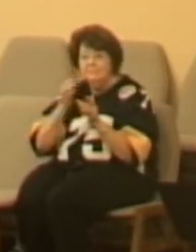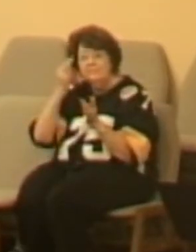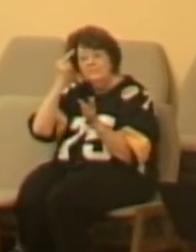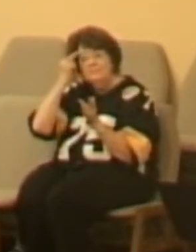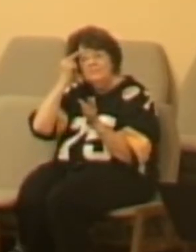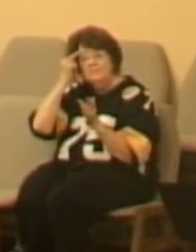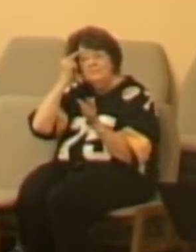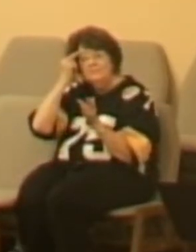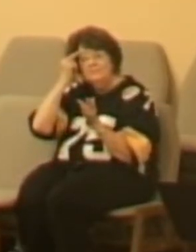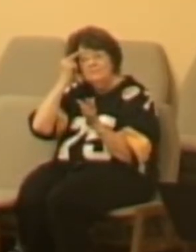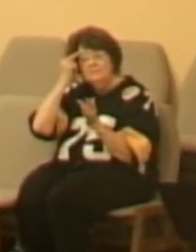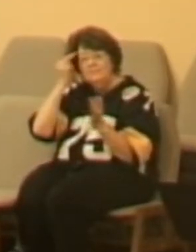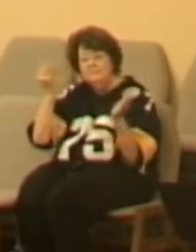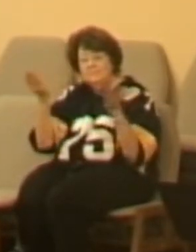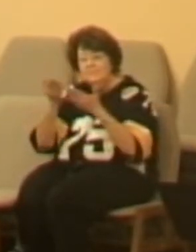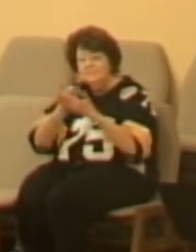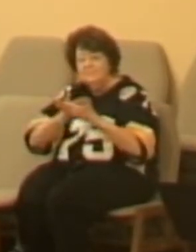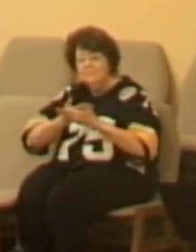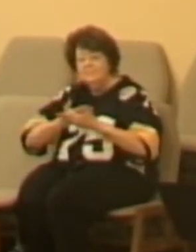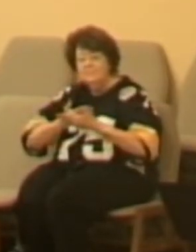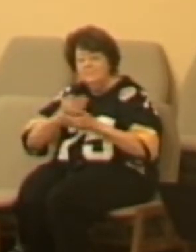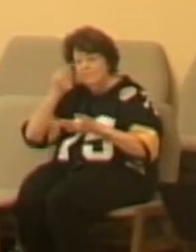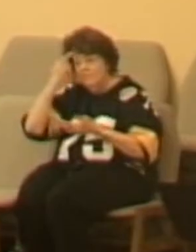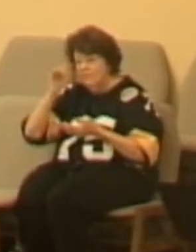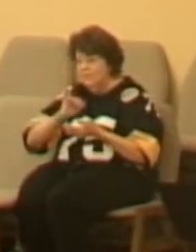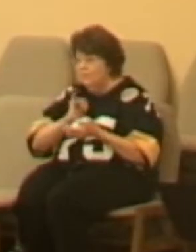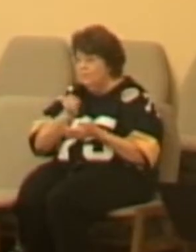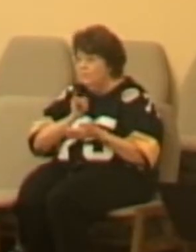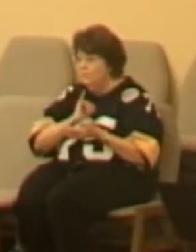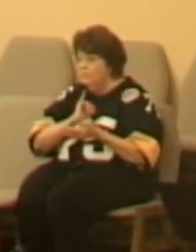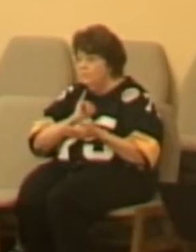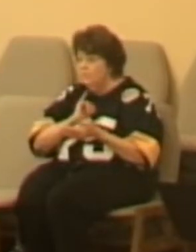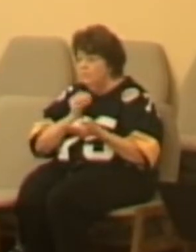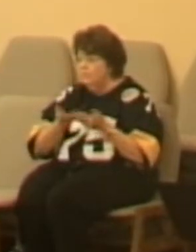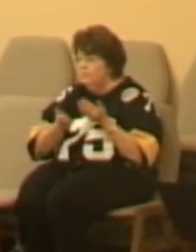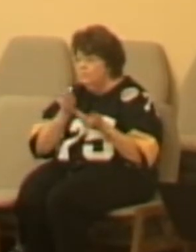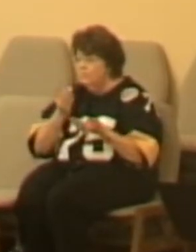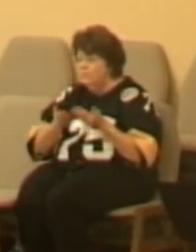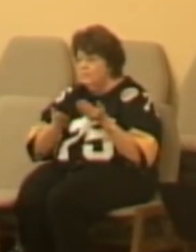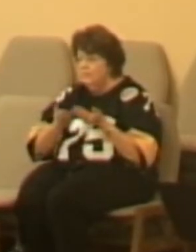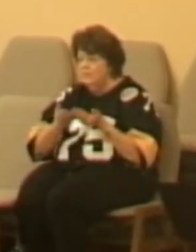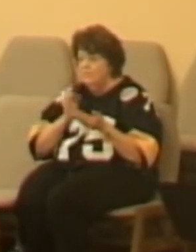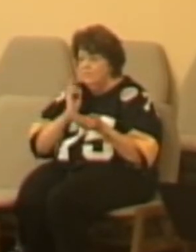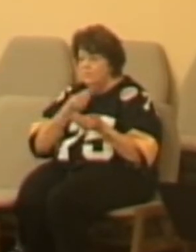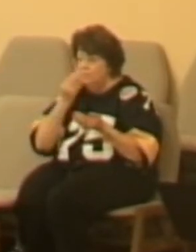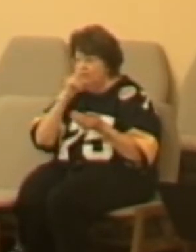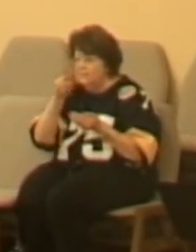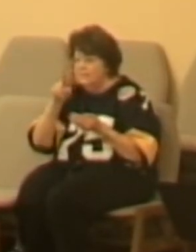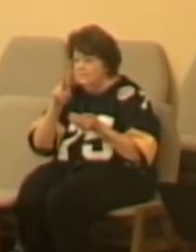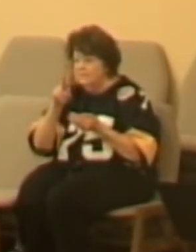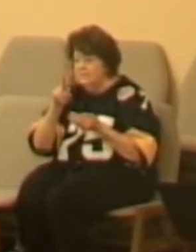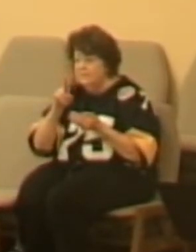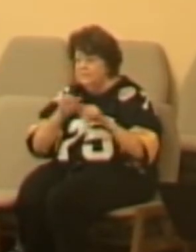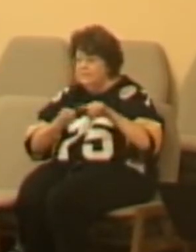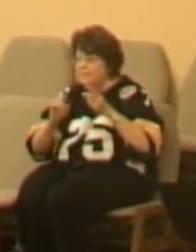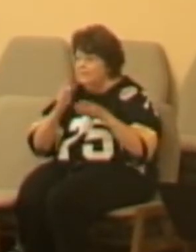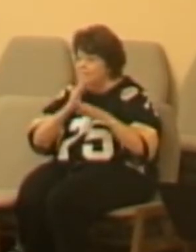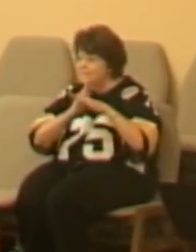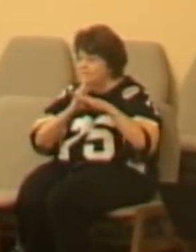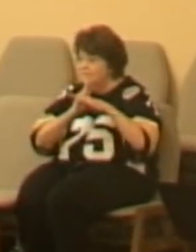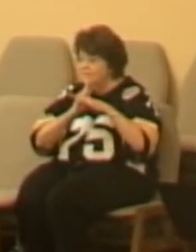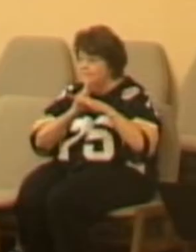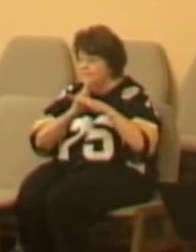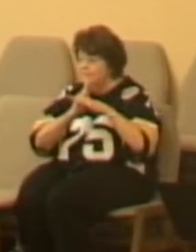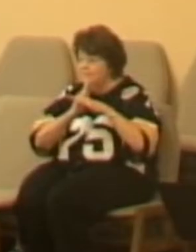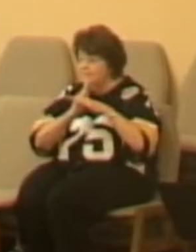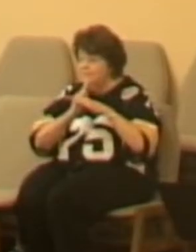is that the invitation for you and for me, whatever we identify that's in between the place where we are and the place where Jesus